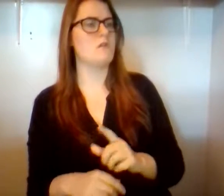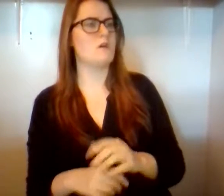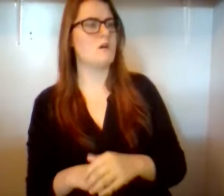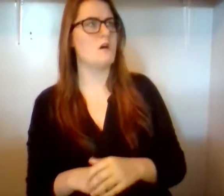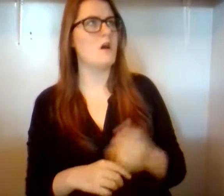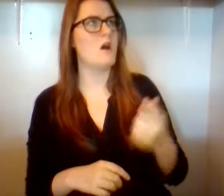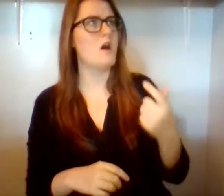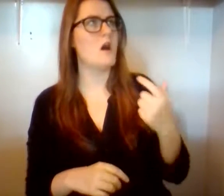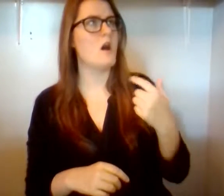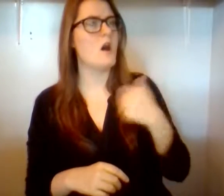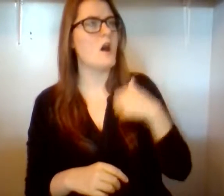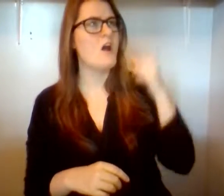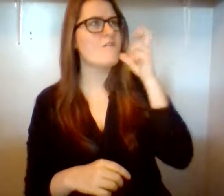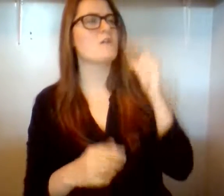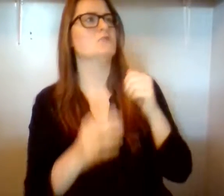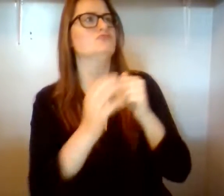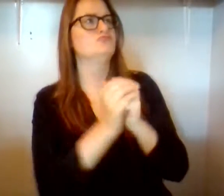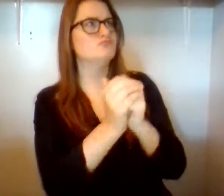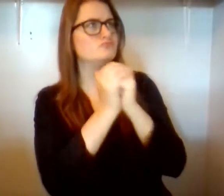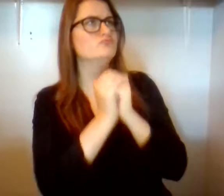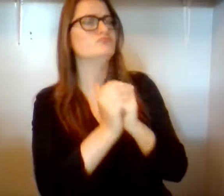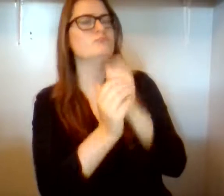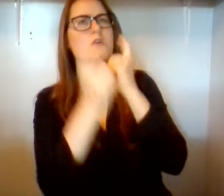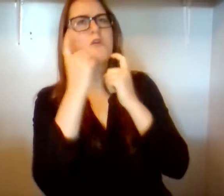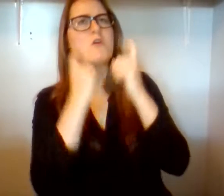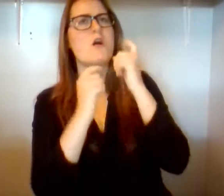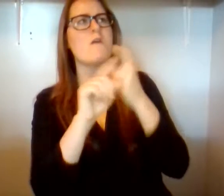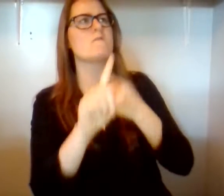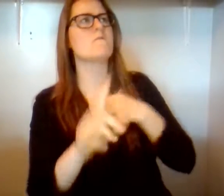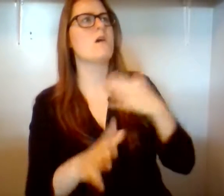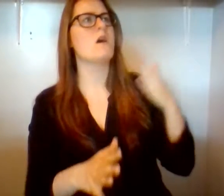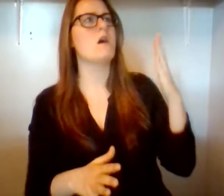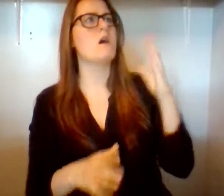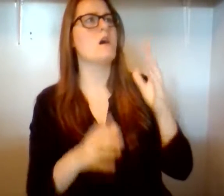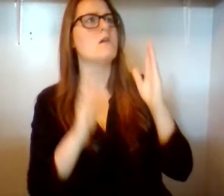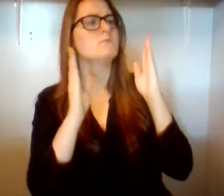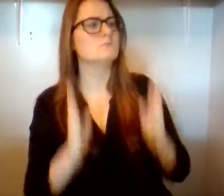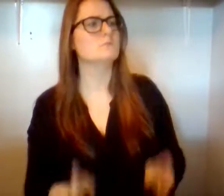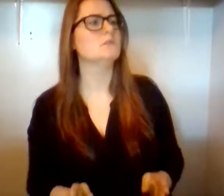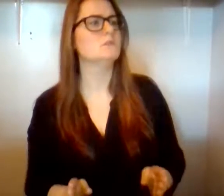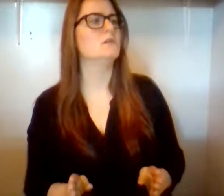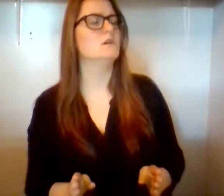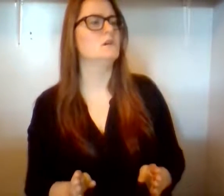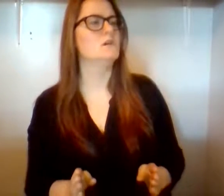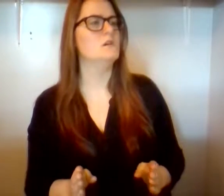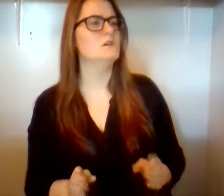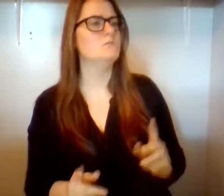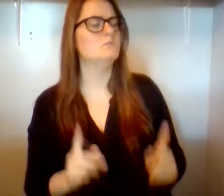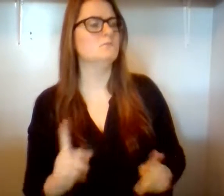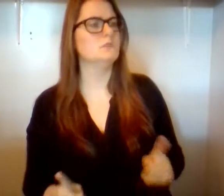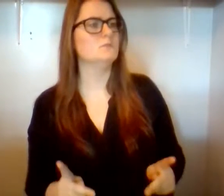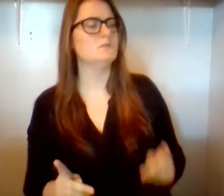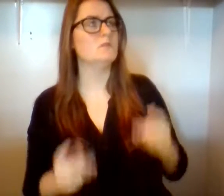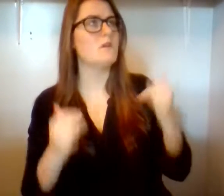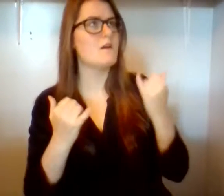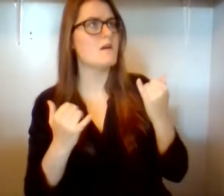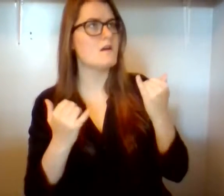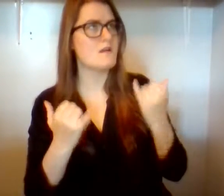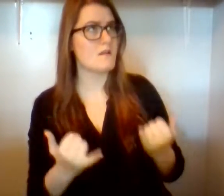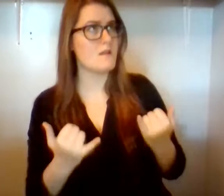happening to my people in Egypt, the voice continued. I have heard their cries, and now it's time to do something about it. It's time for you to go